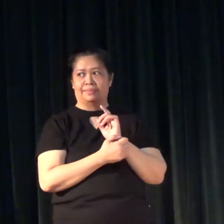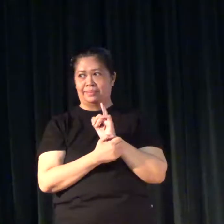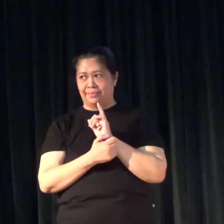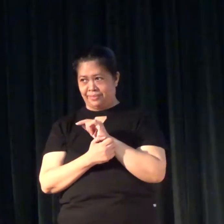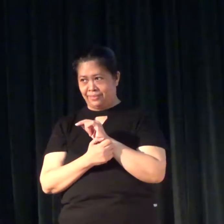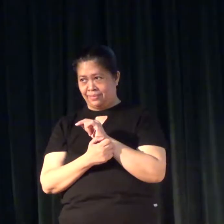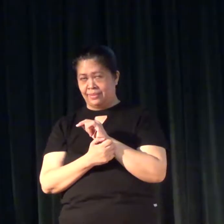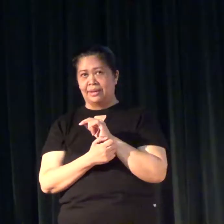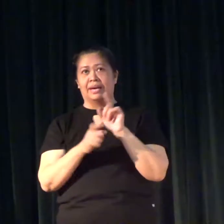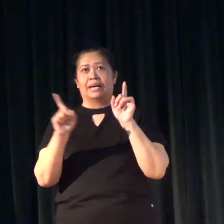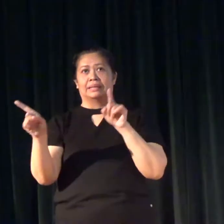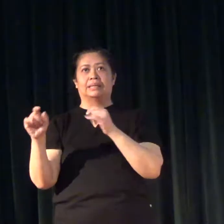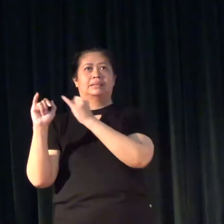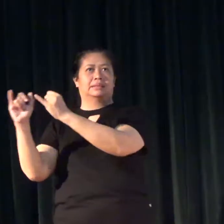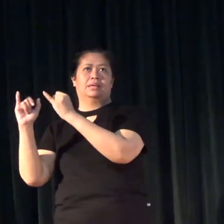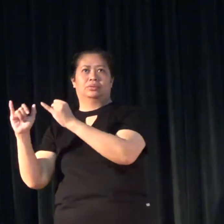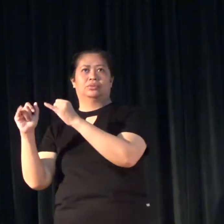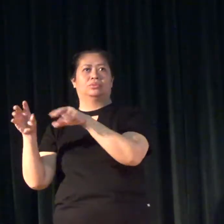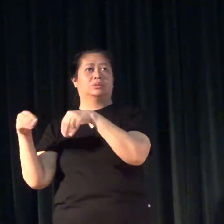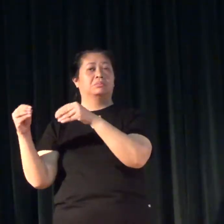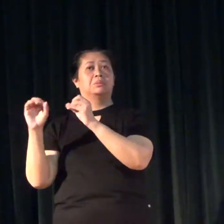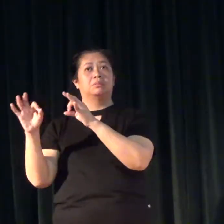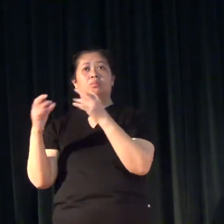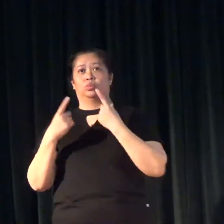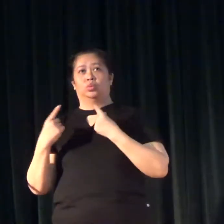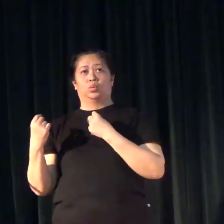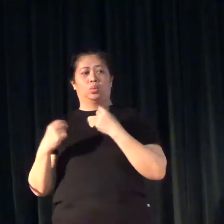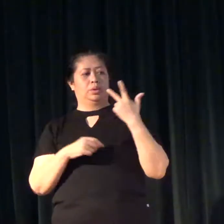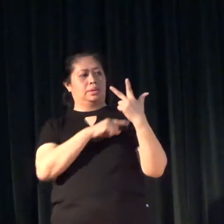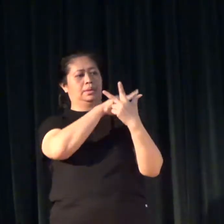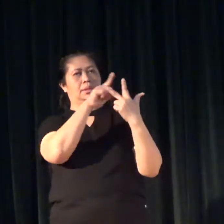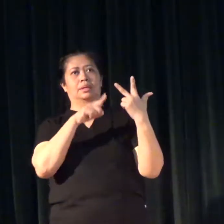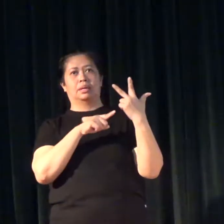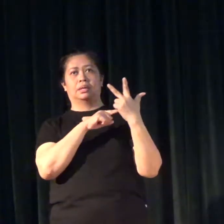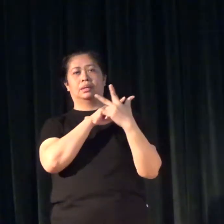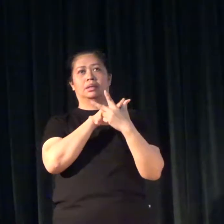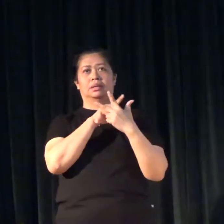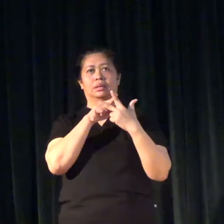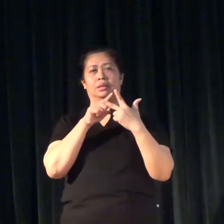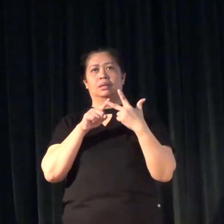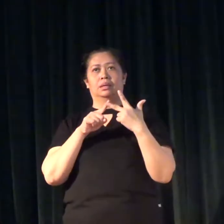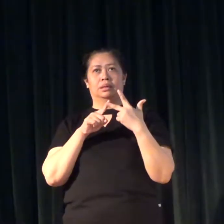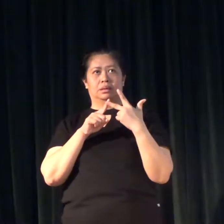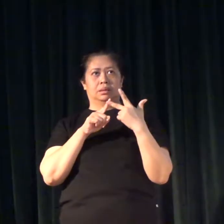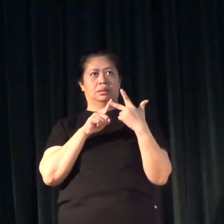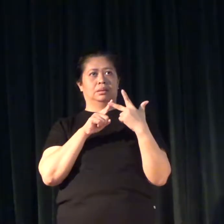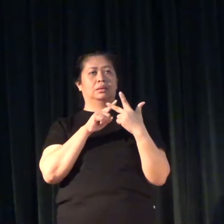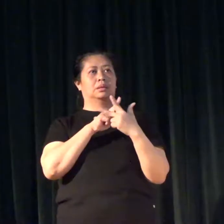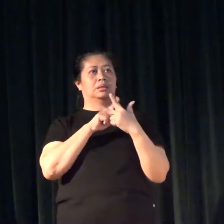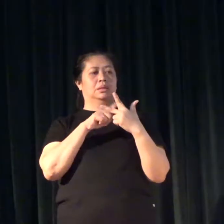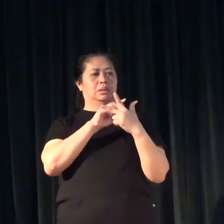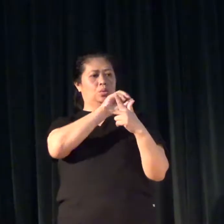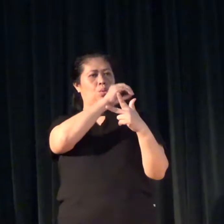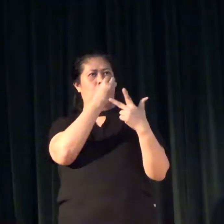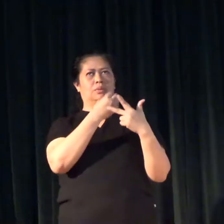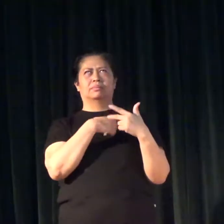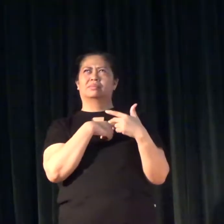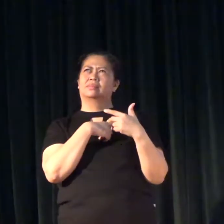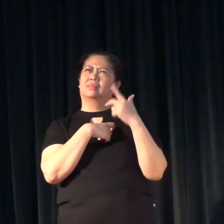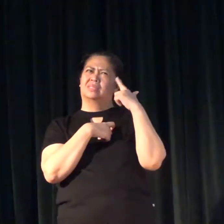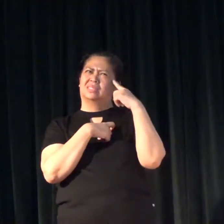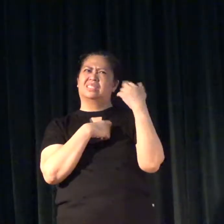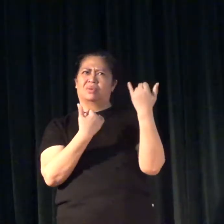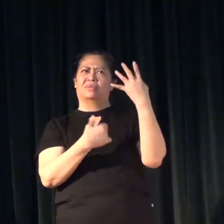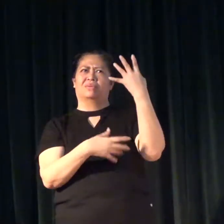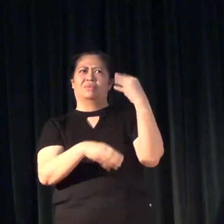That is the instruction given. So when we did the three the three orientation actually